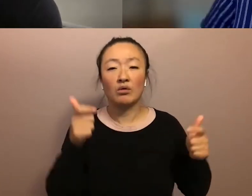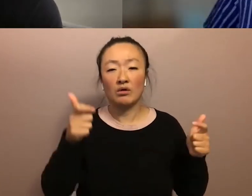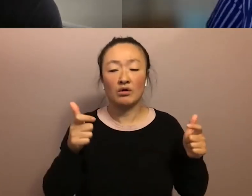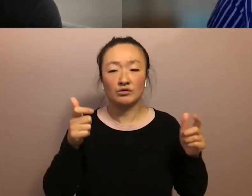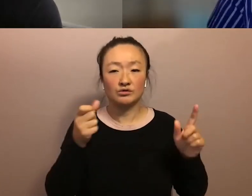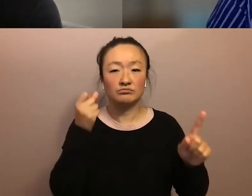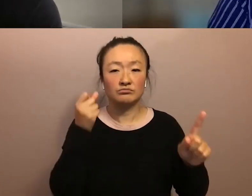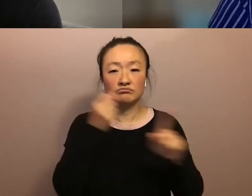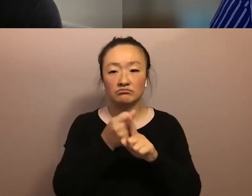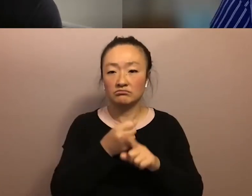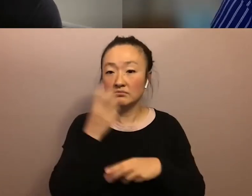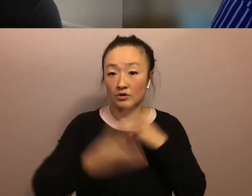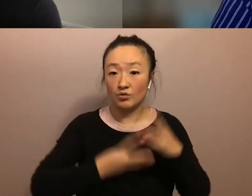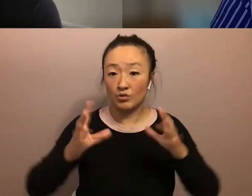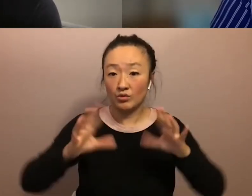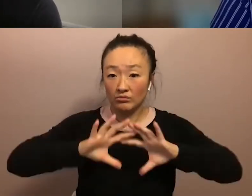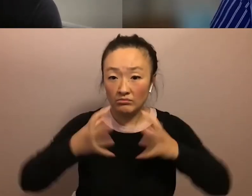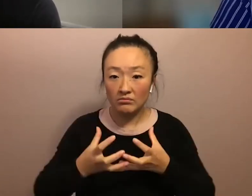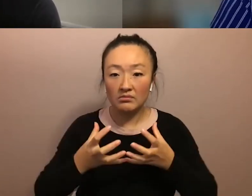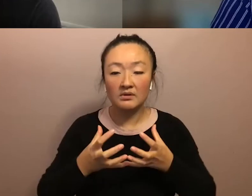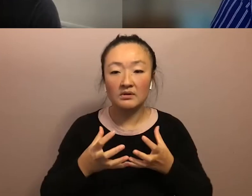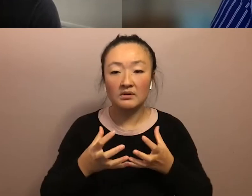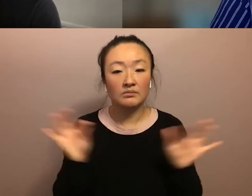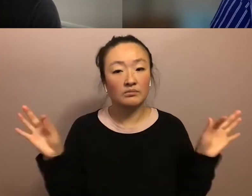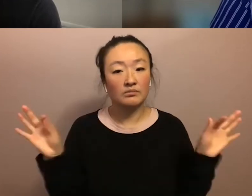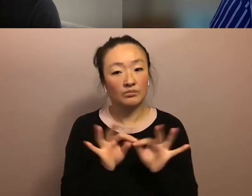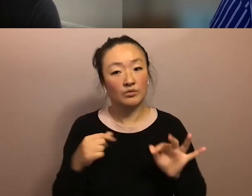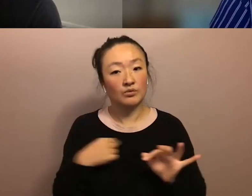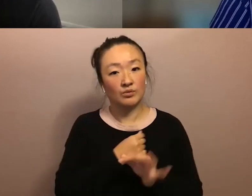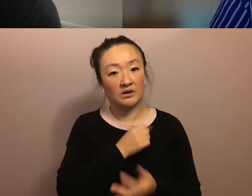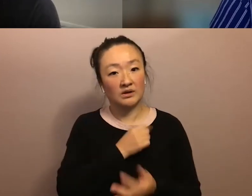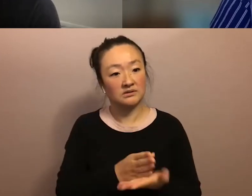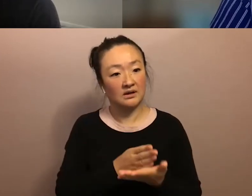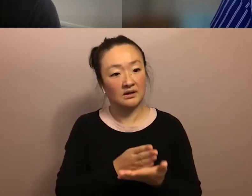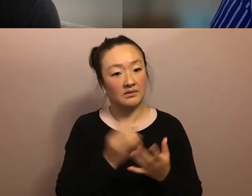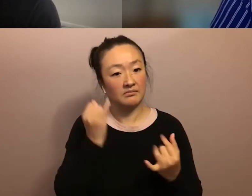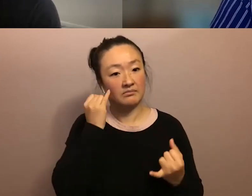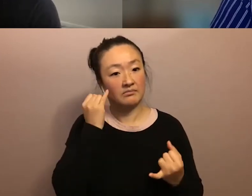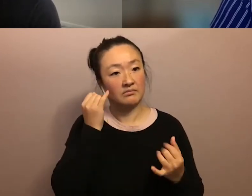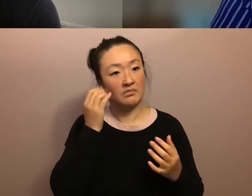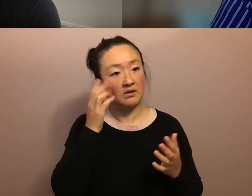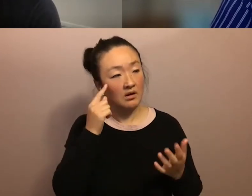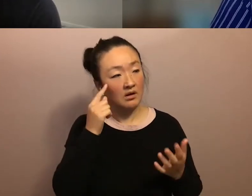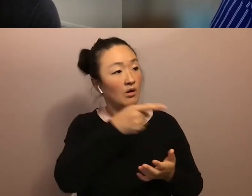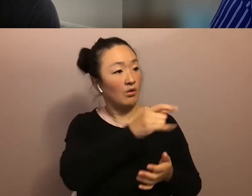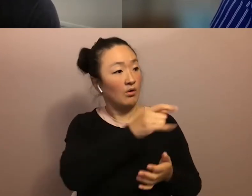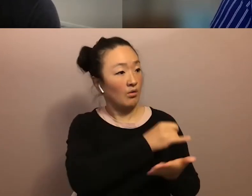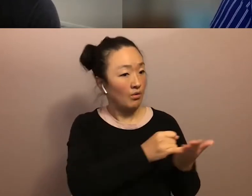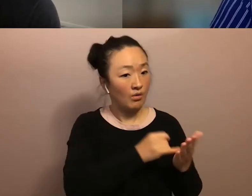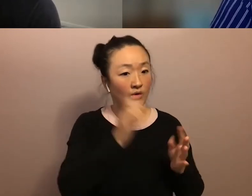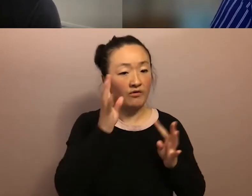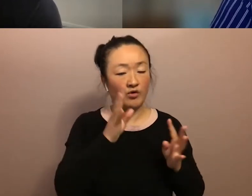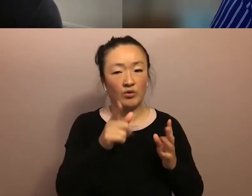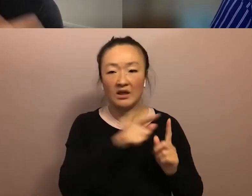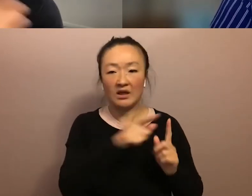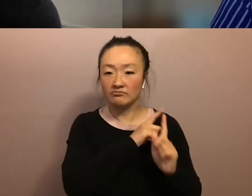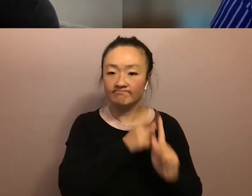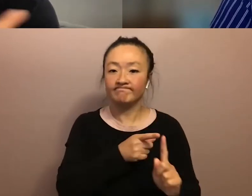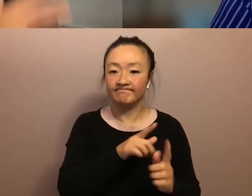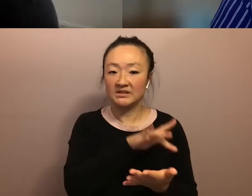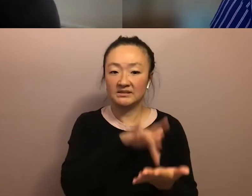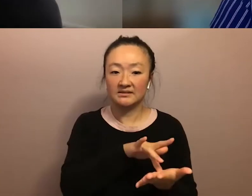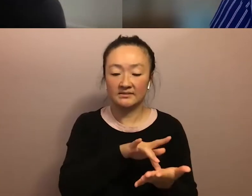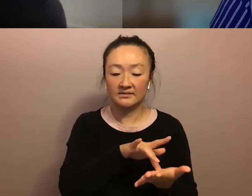Uh, we have to stop pretending that art and creativity aren't at the center of that. Mari